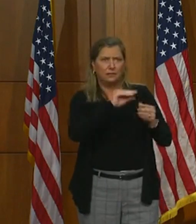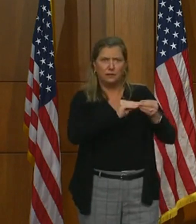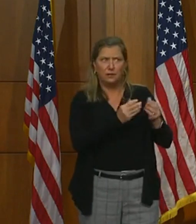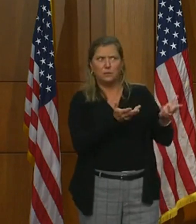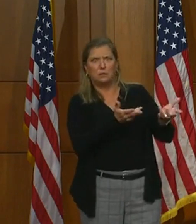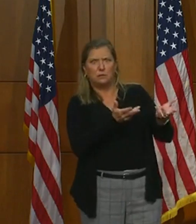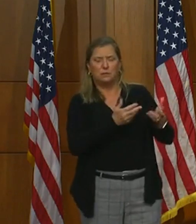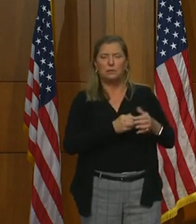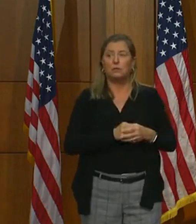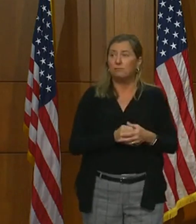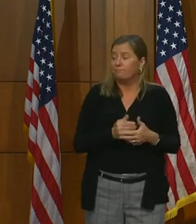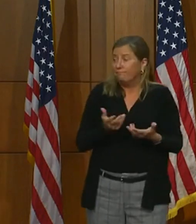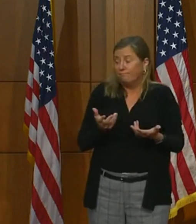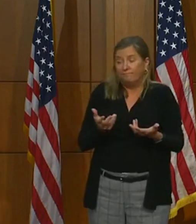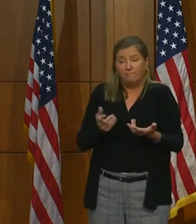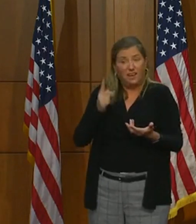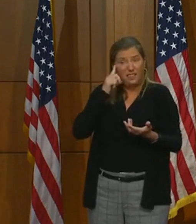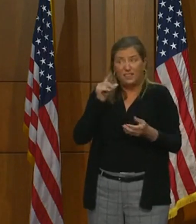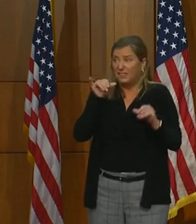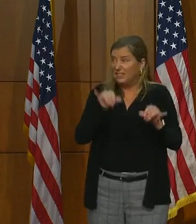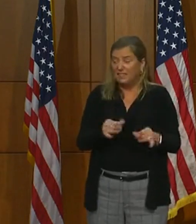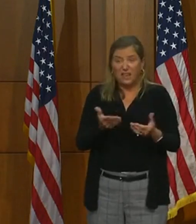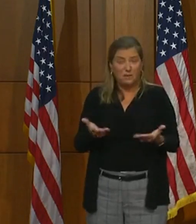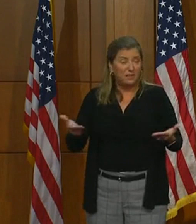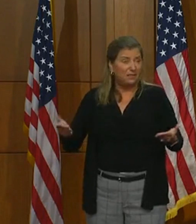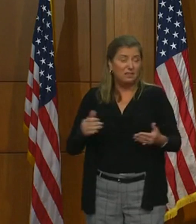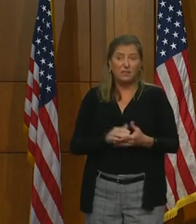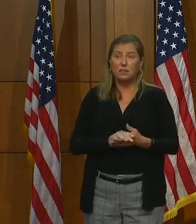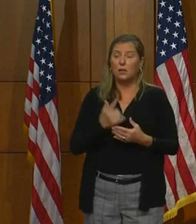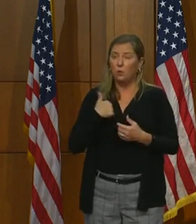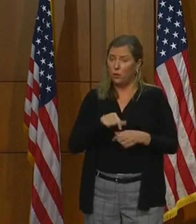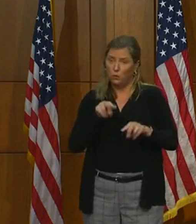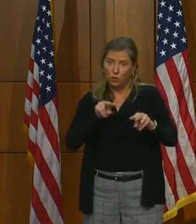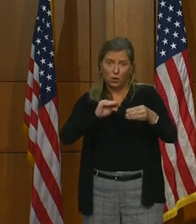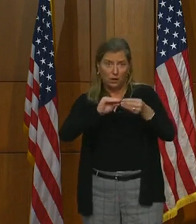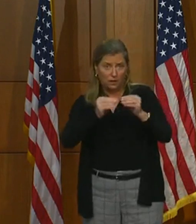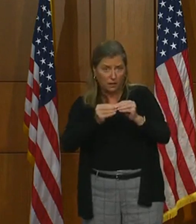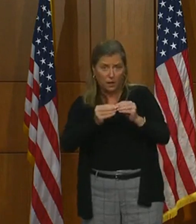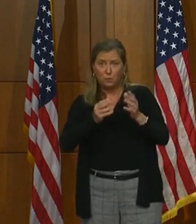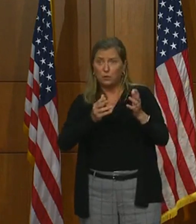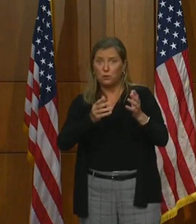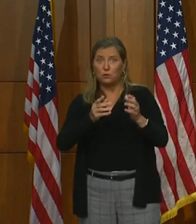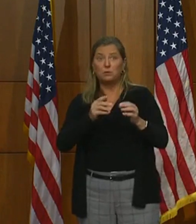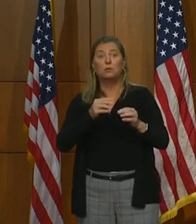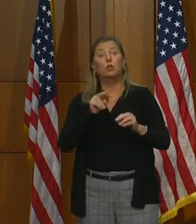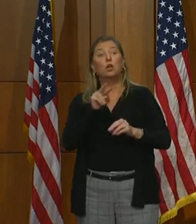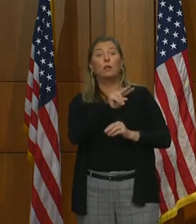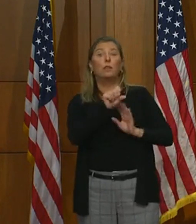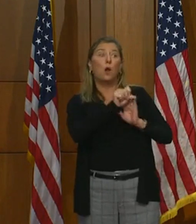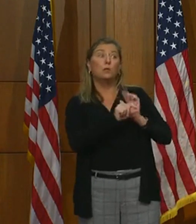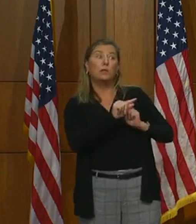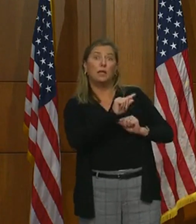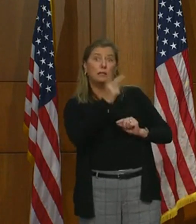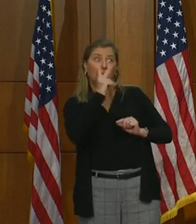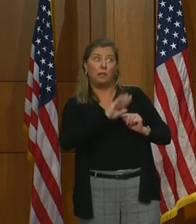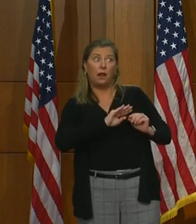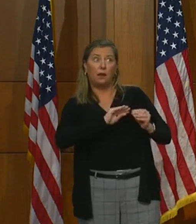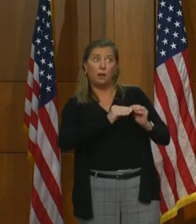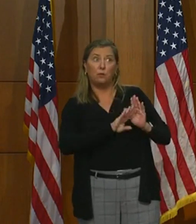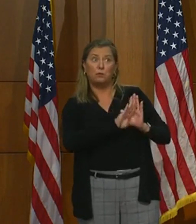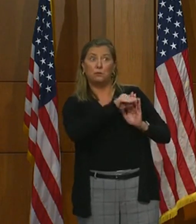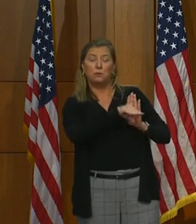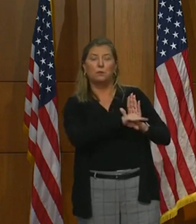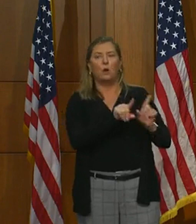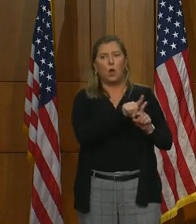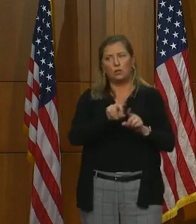I think the same, I would say the same. We're going to watch the numbers in those states, those trends. We also watch the